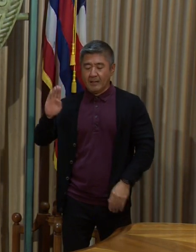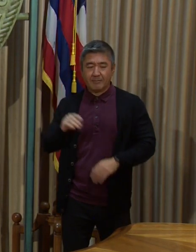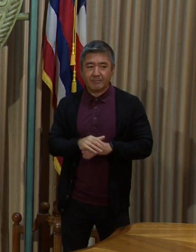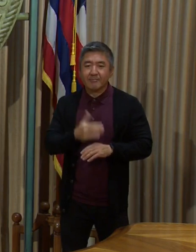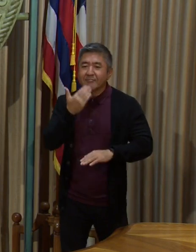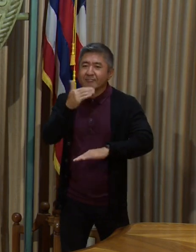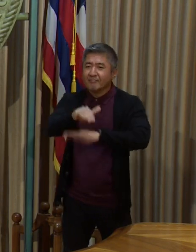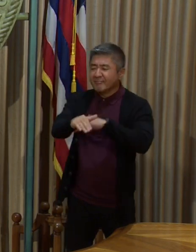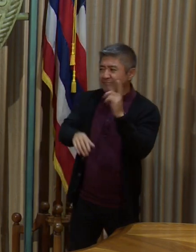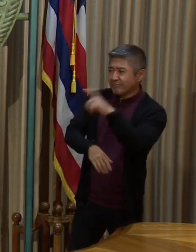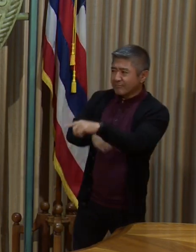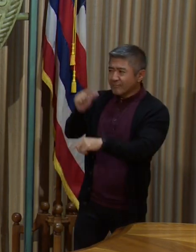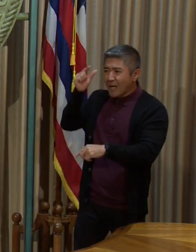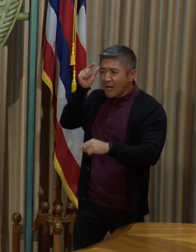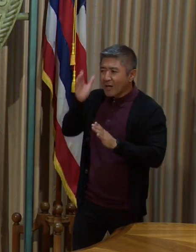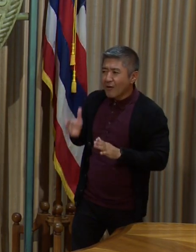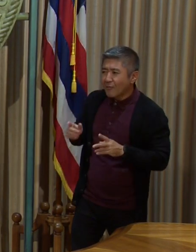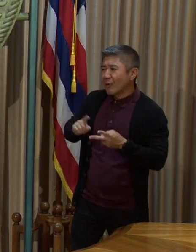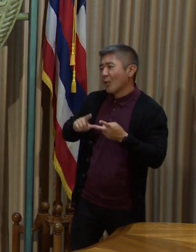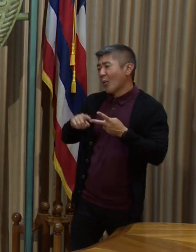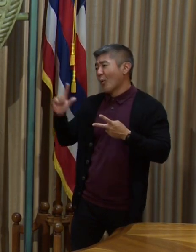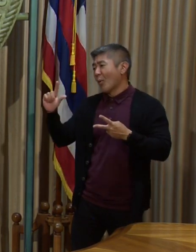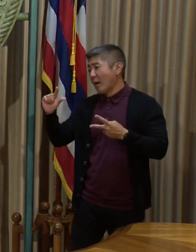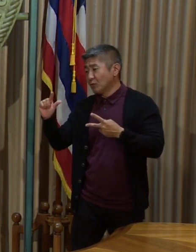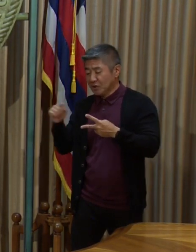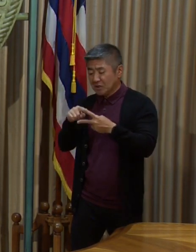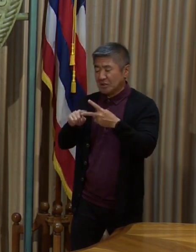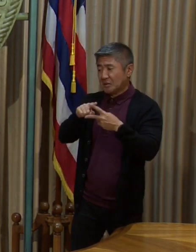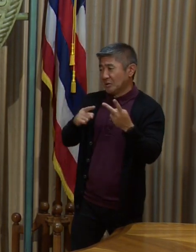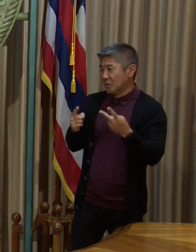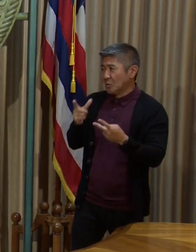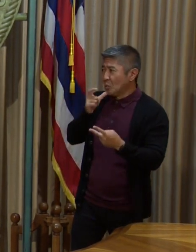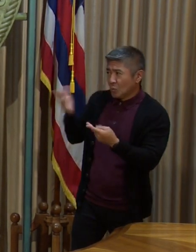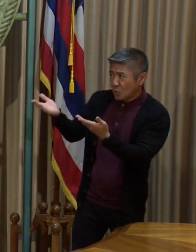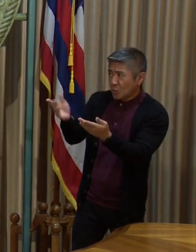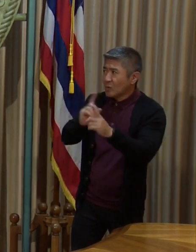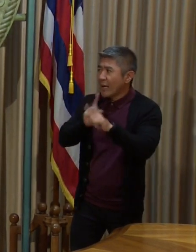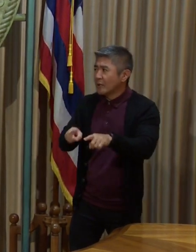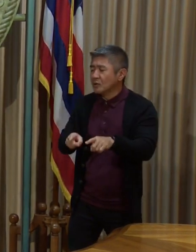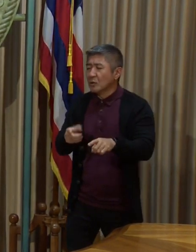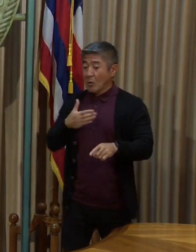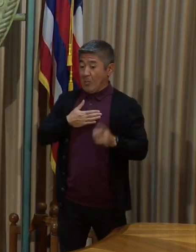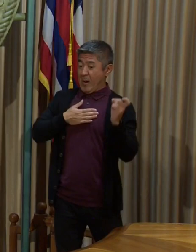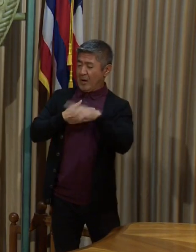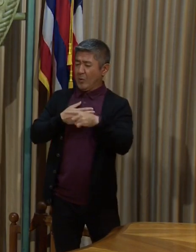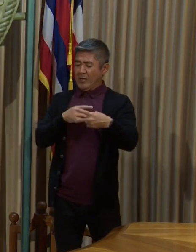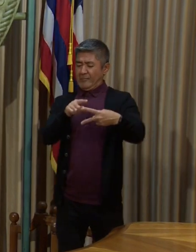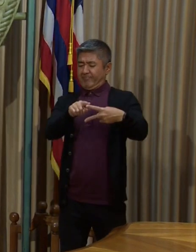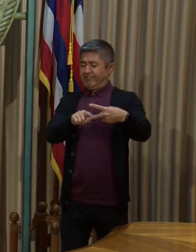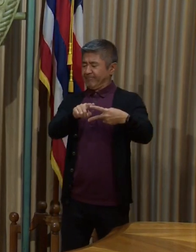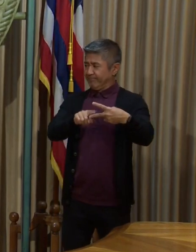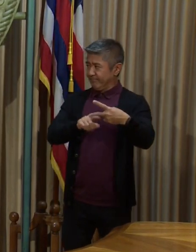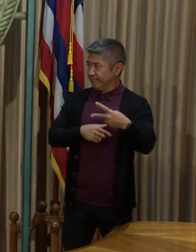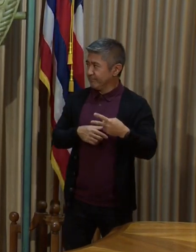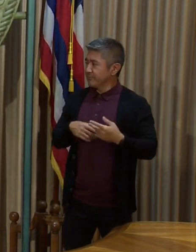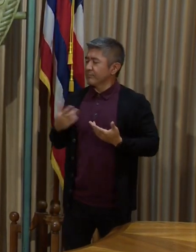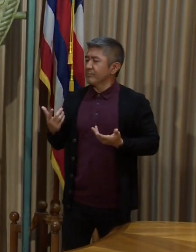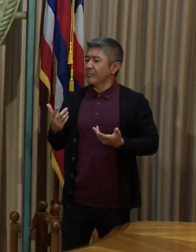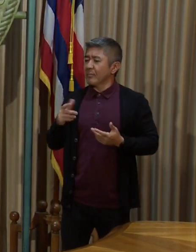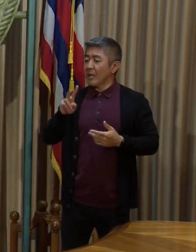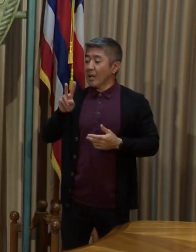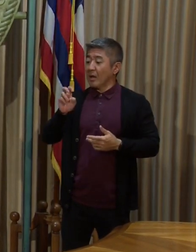for Governor Ige or the LG or both. A two-part question. First of all, will private vendors